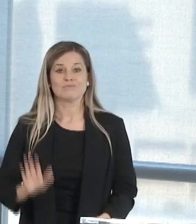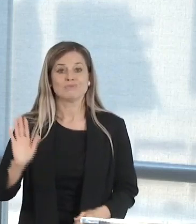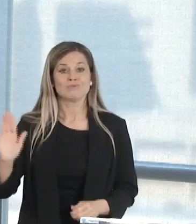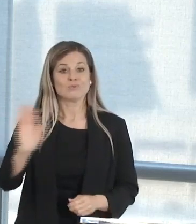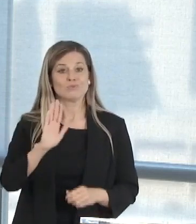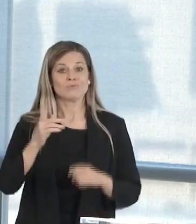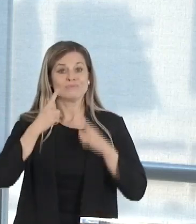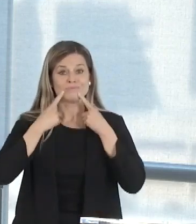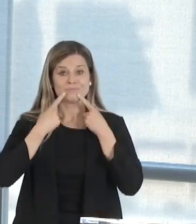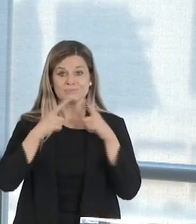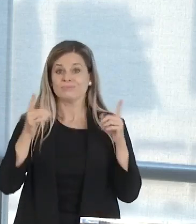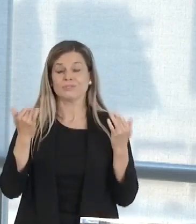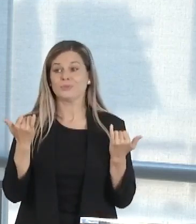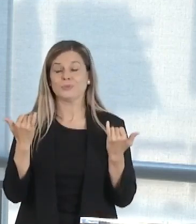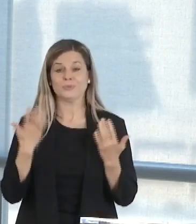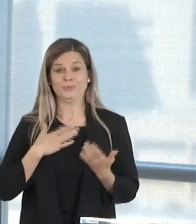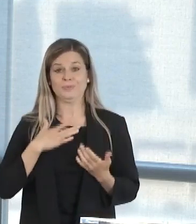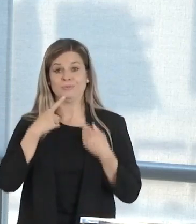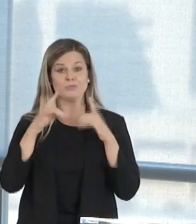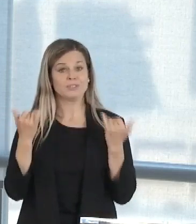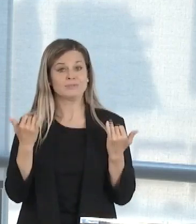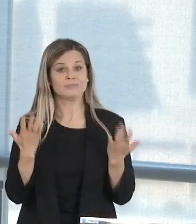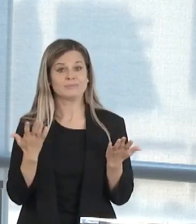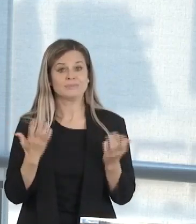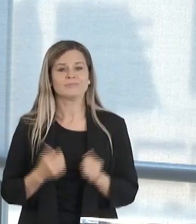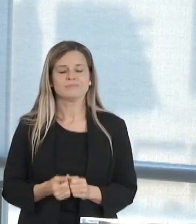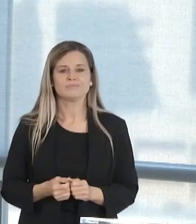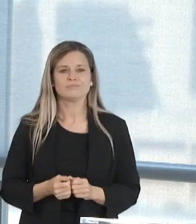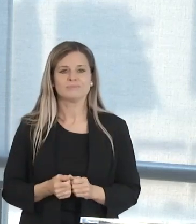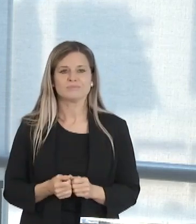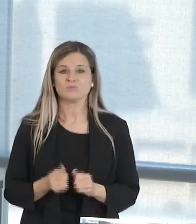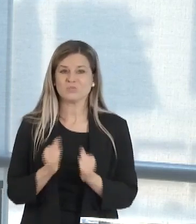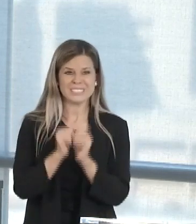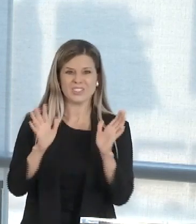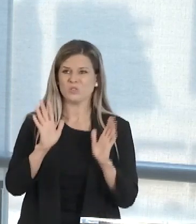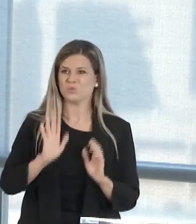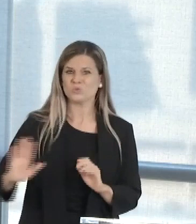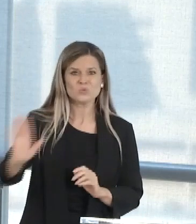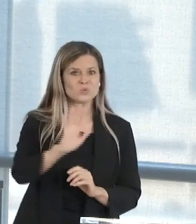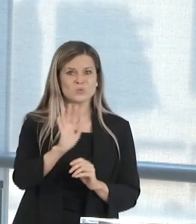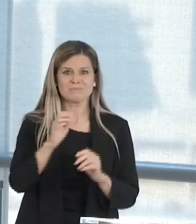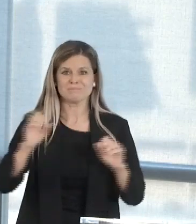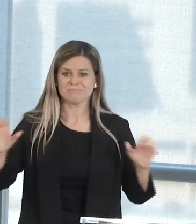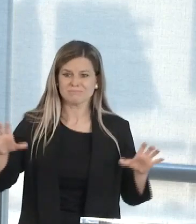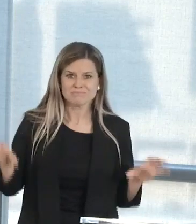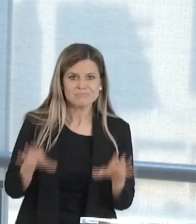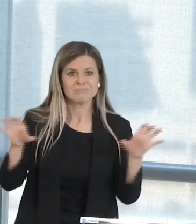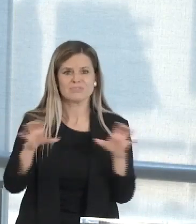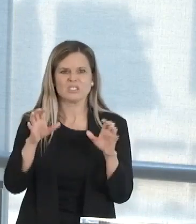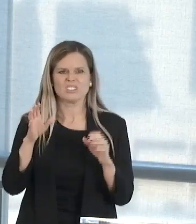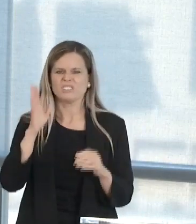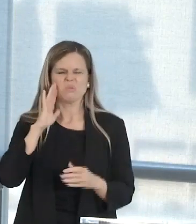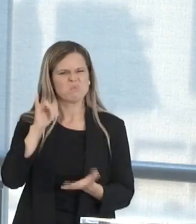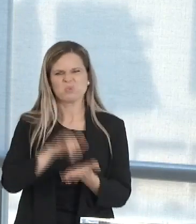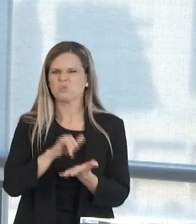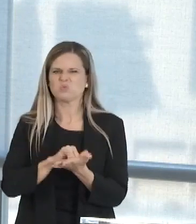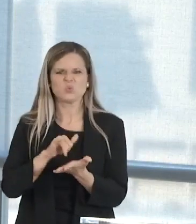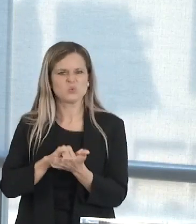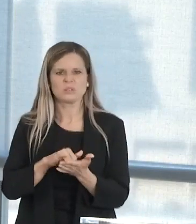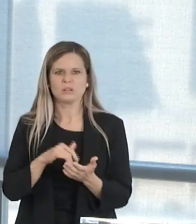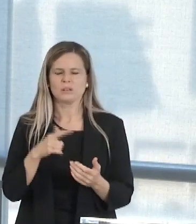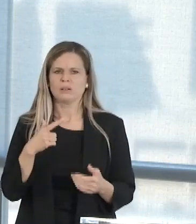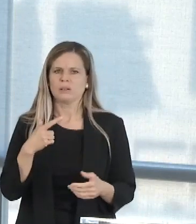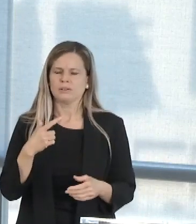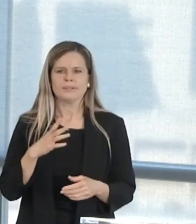work that you've done could not have happened without your timely and aggressive action on the part of OU Medicine. And as a member of